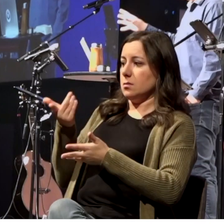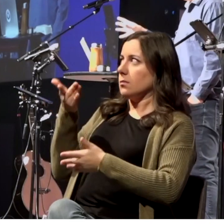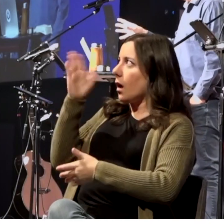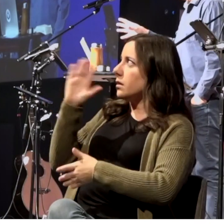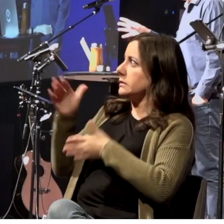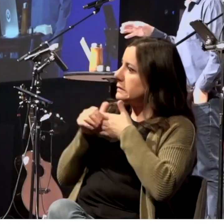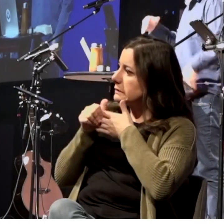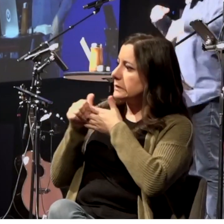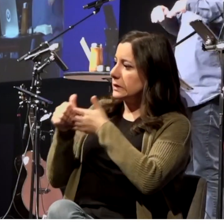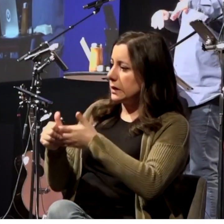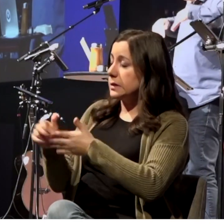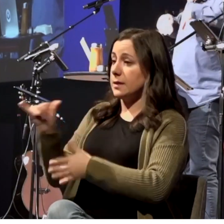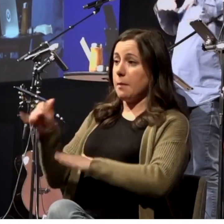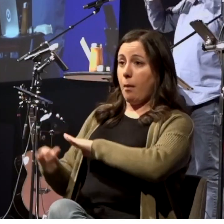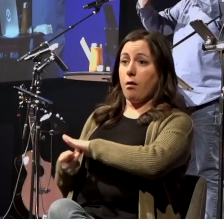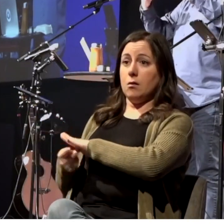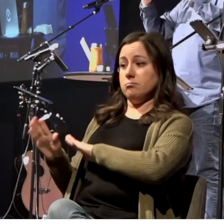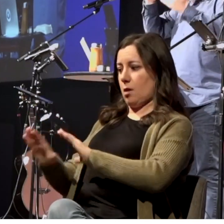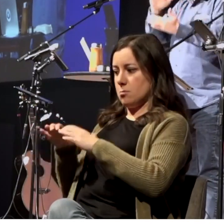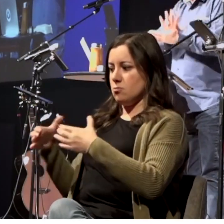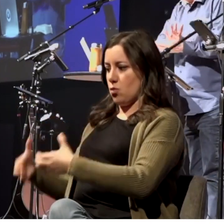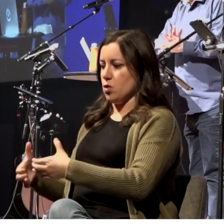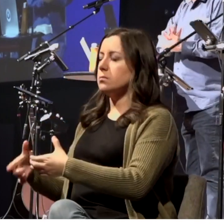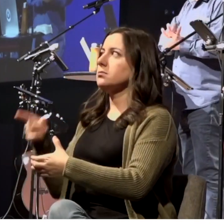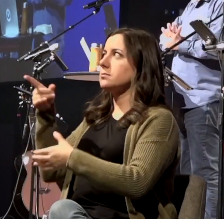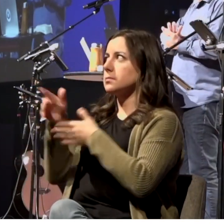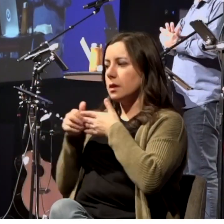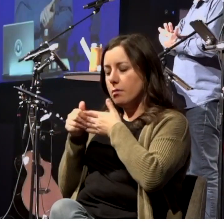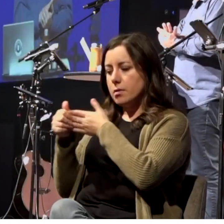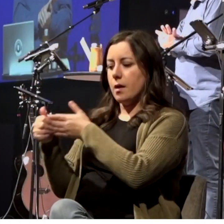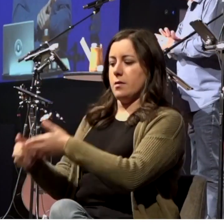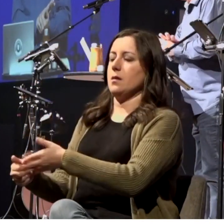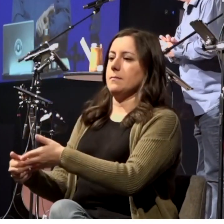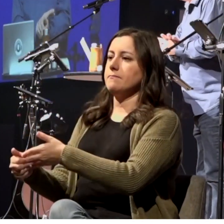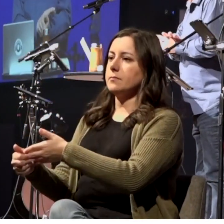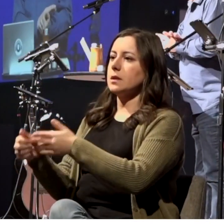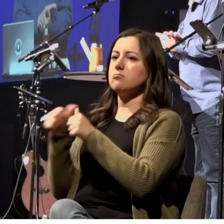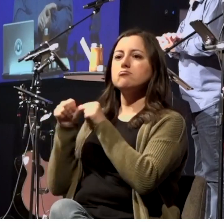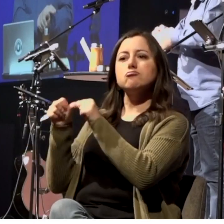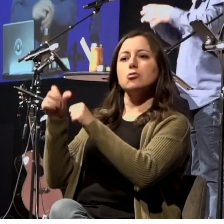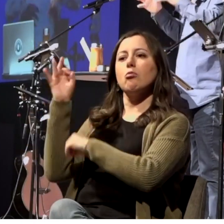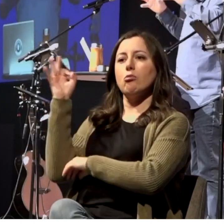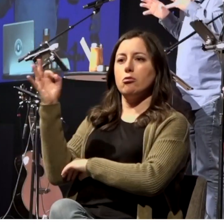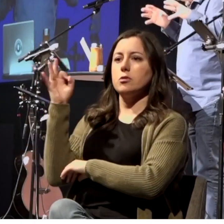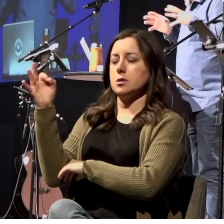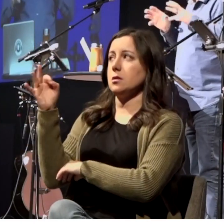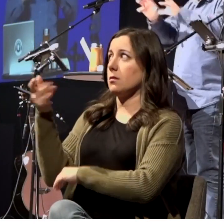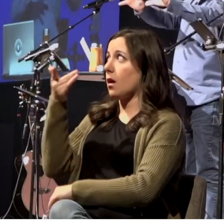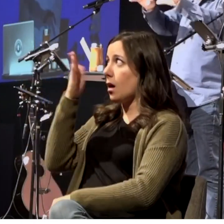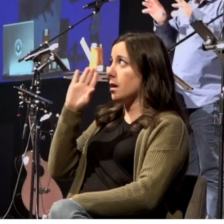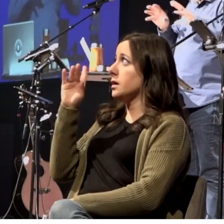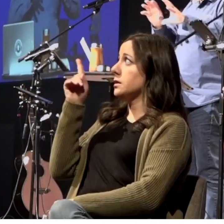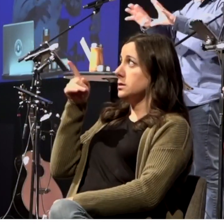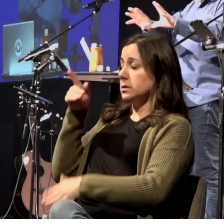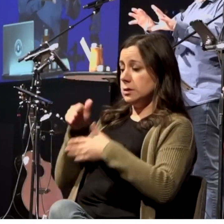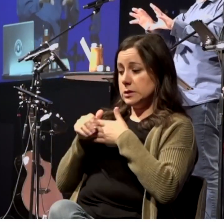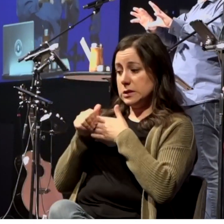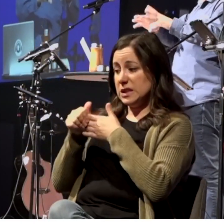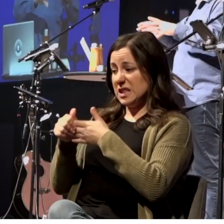team in their proclamation of the gospel, with God leading first with a couple of no's,